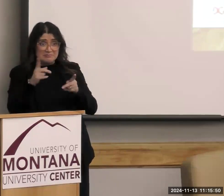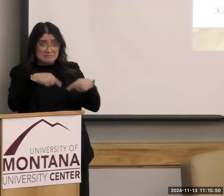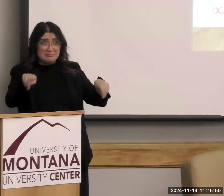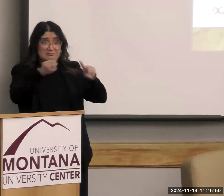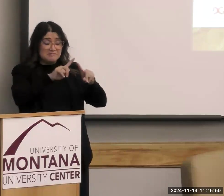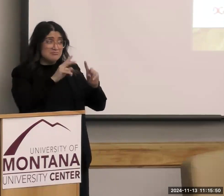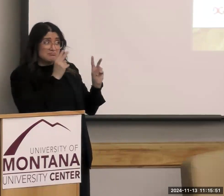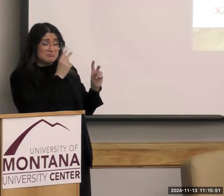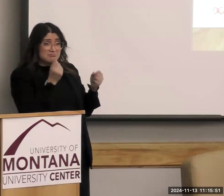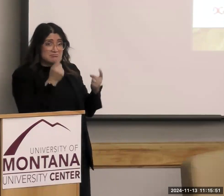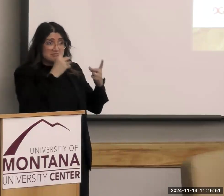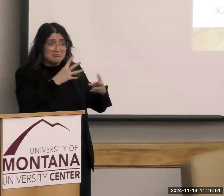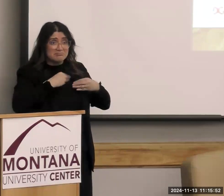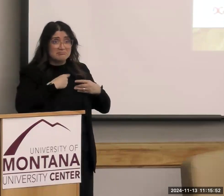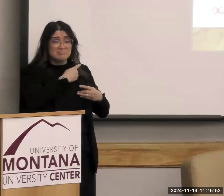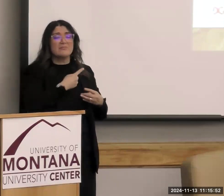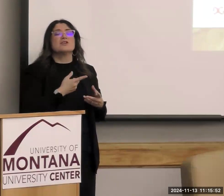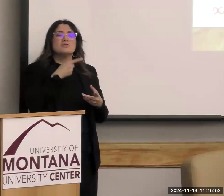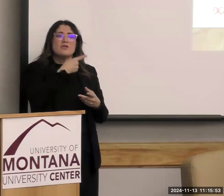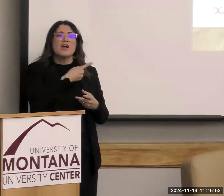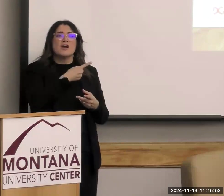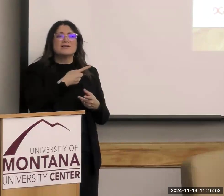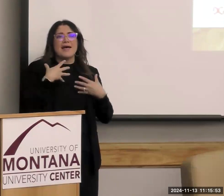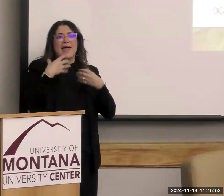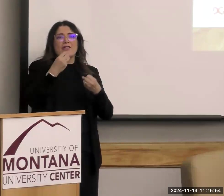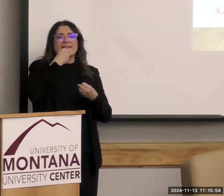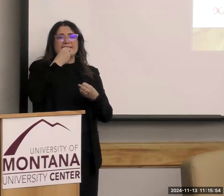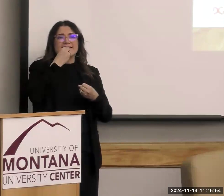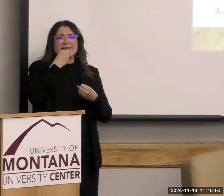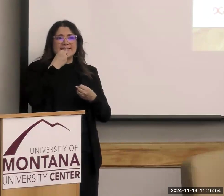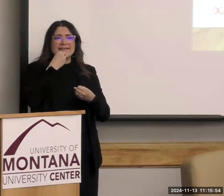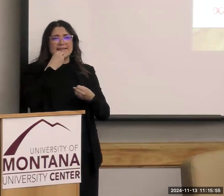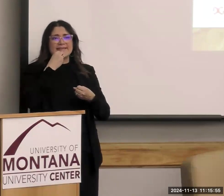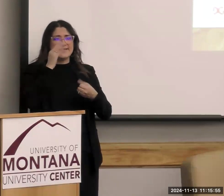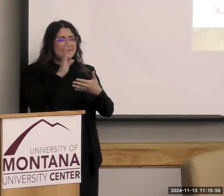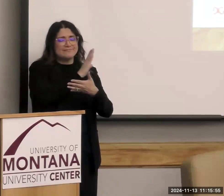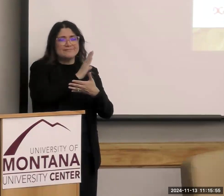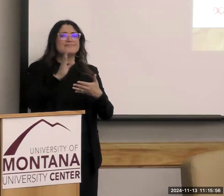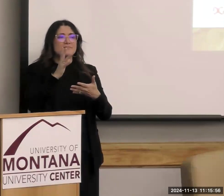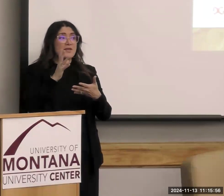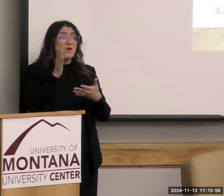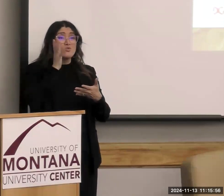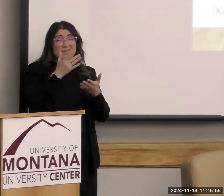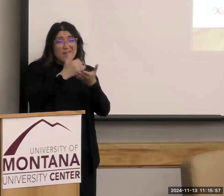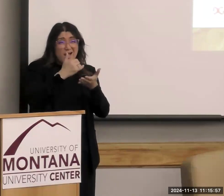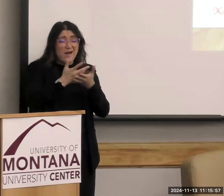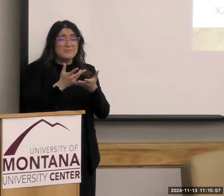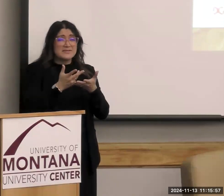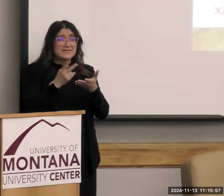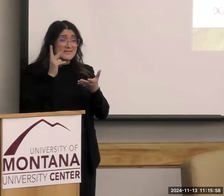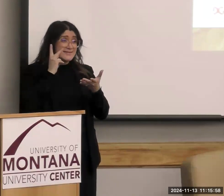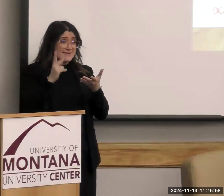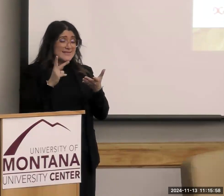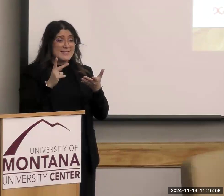eating index, which is a metric that allows us to assess how close the public is to